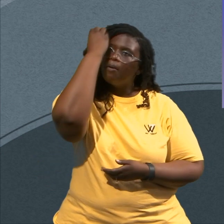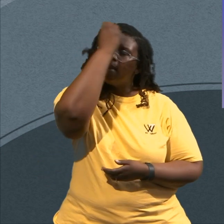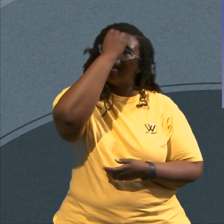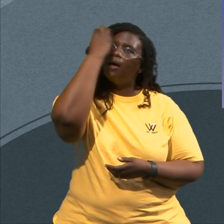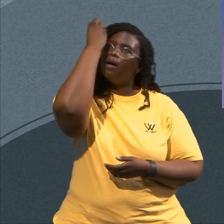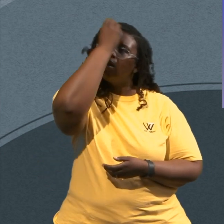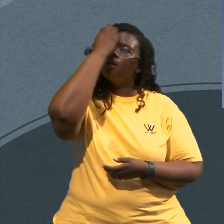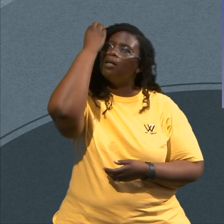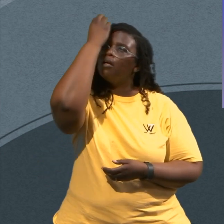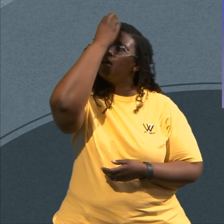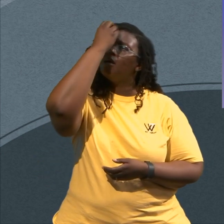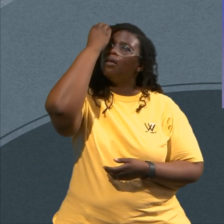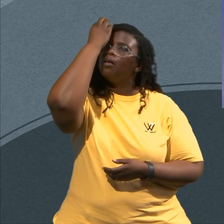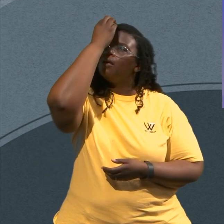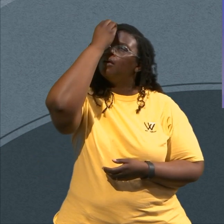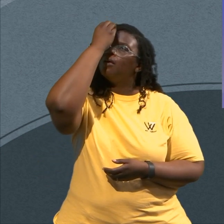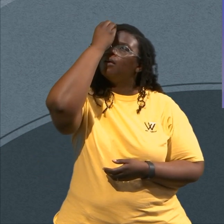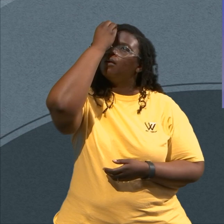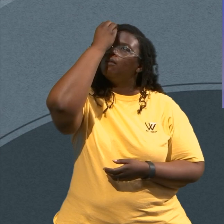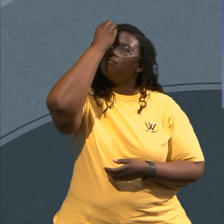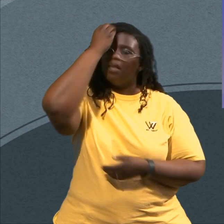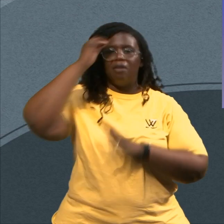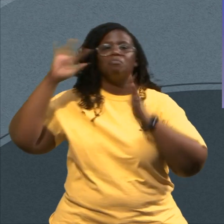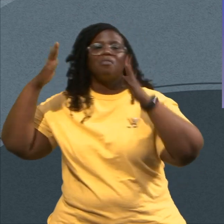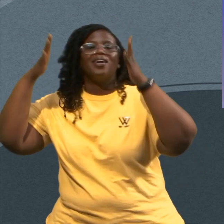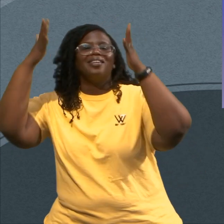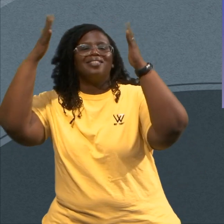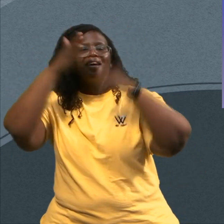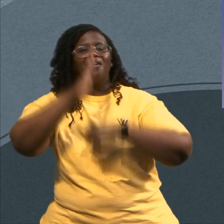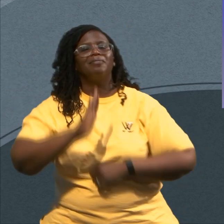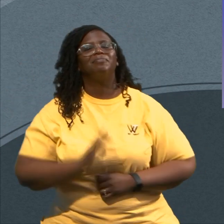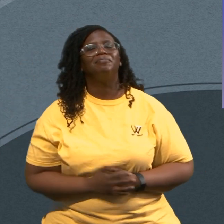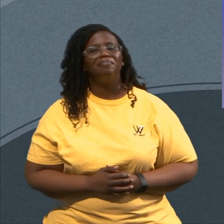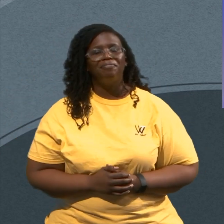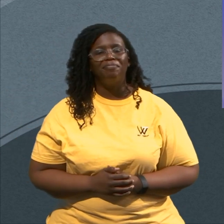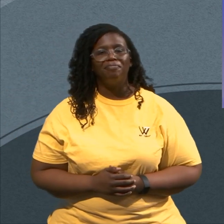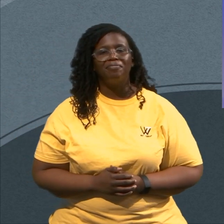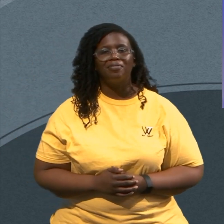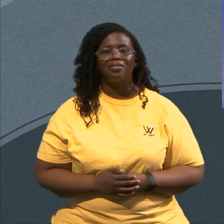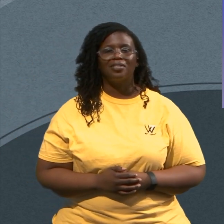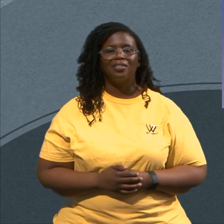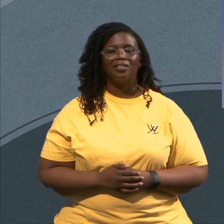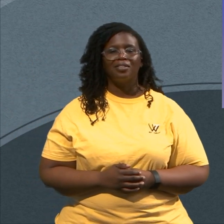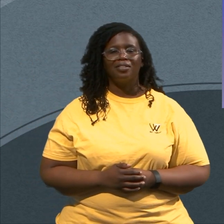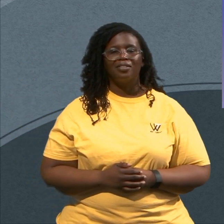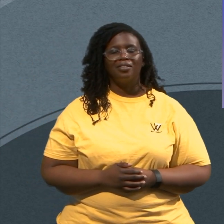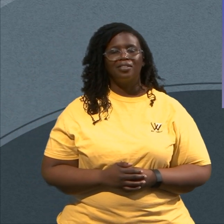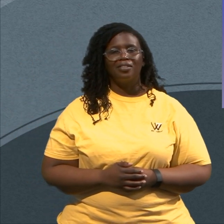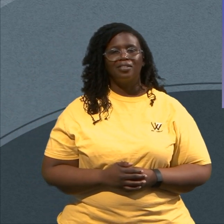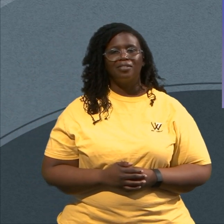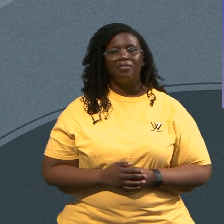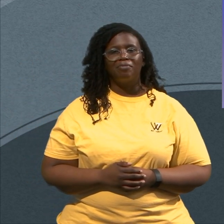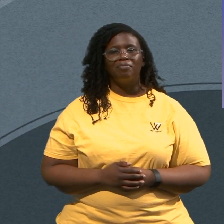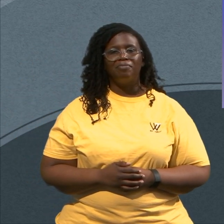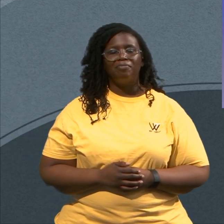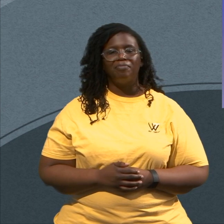In other words If I could just Go somewhere I'm getting ahead Of my sermon now If I could just Go